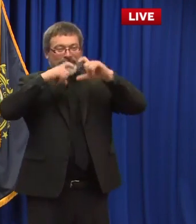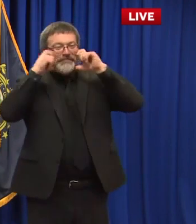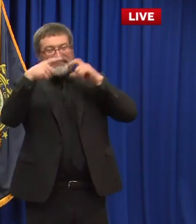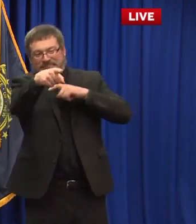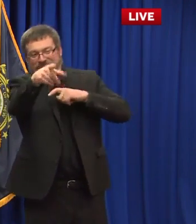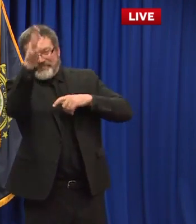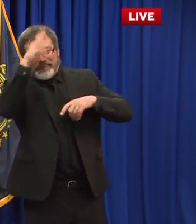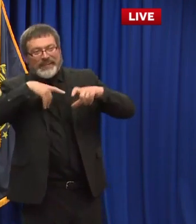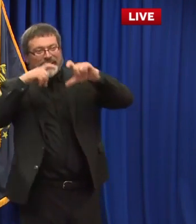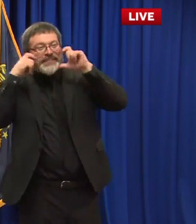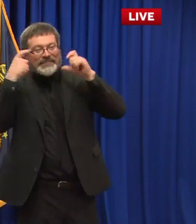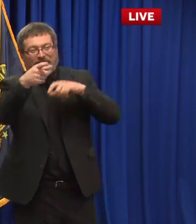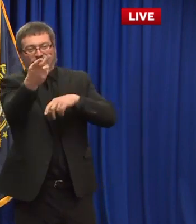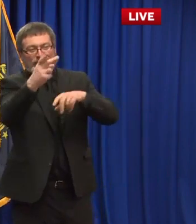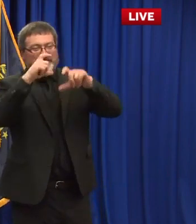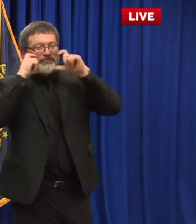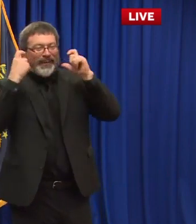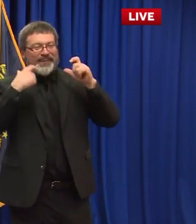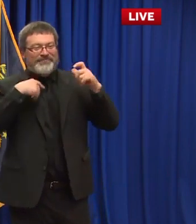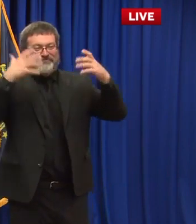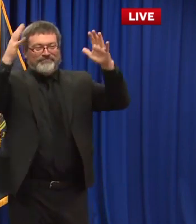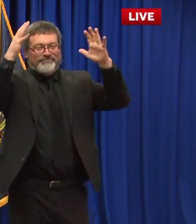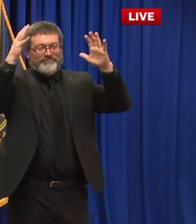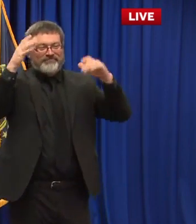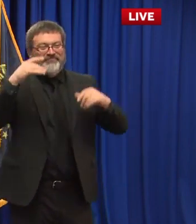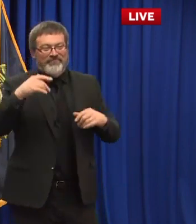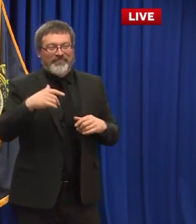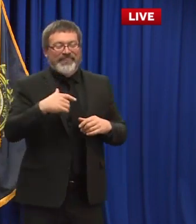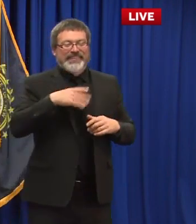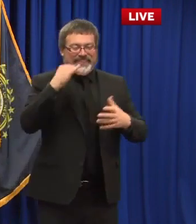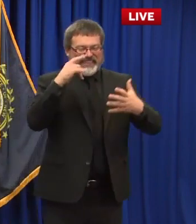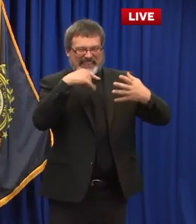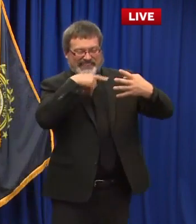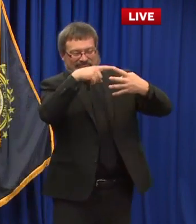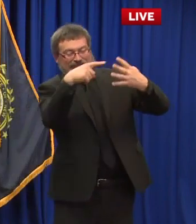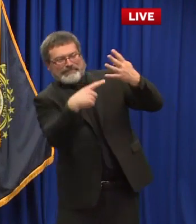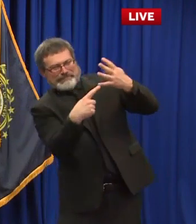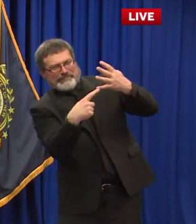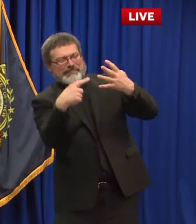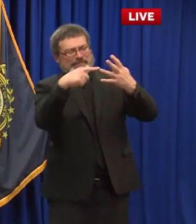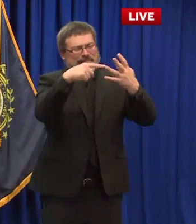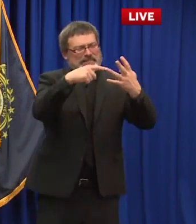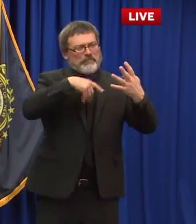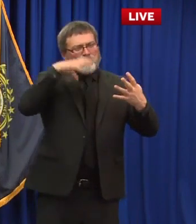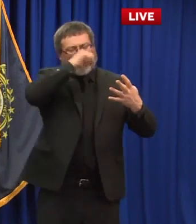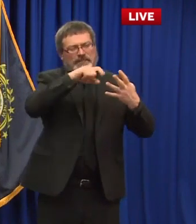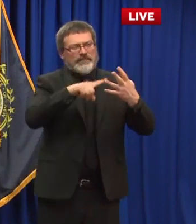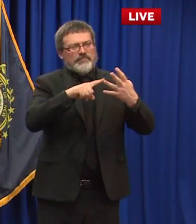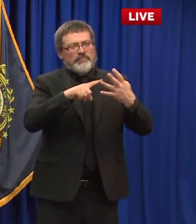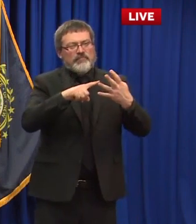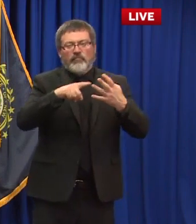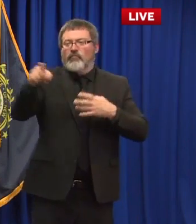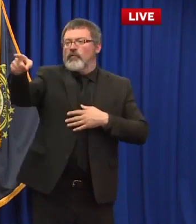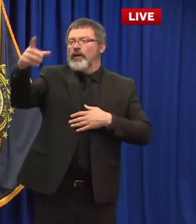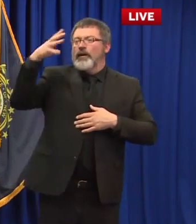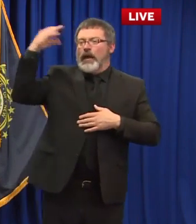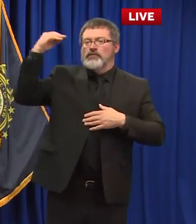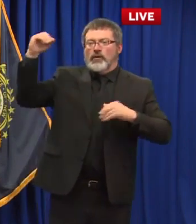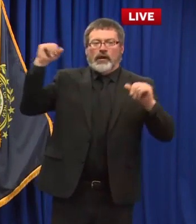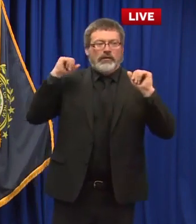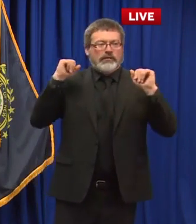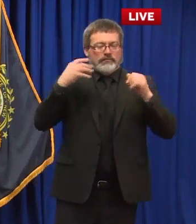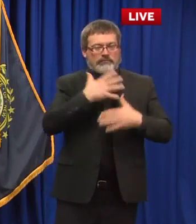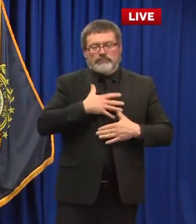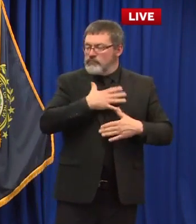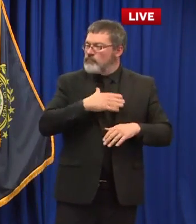that you're wearing your mask michael now paula did you have one other there did i miss something as part of your question i apologize oh outdoor gyms in gyms so